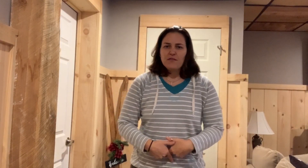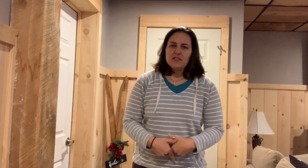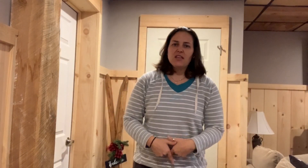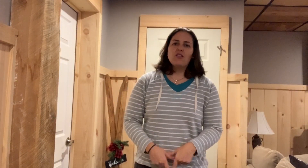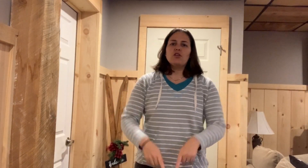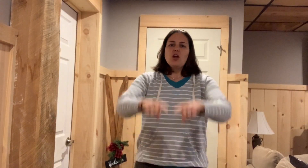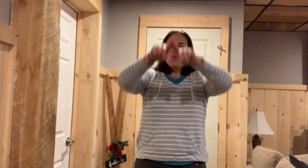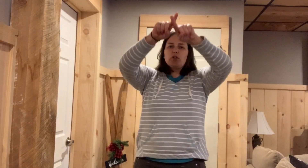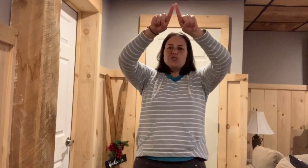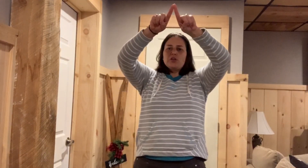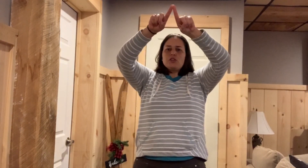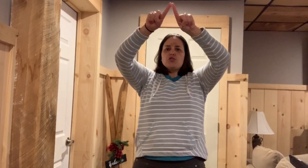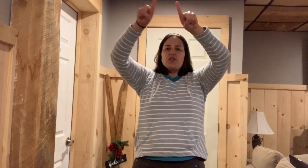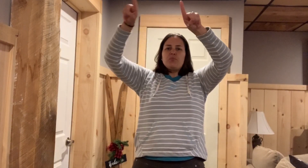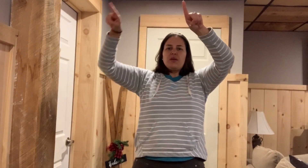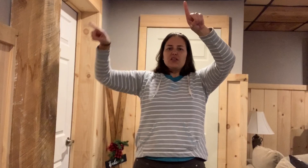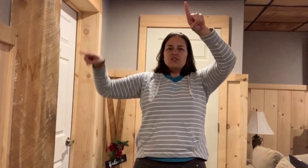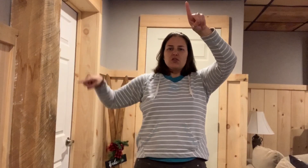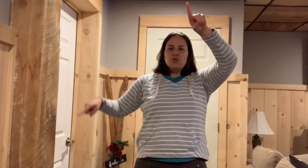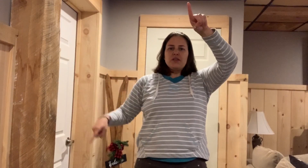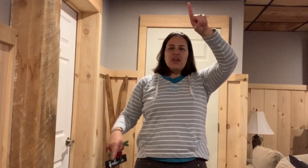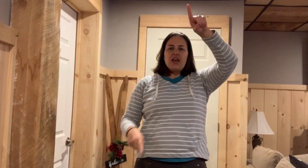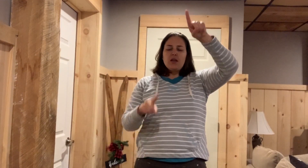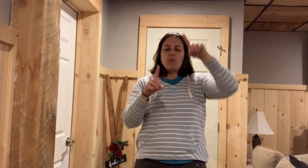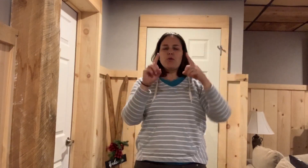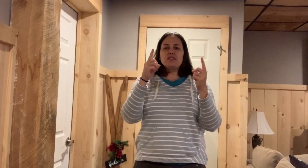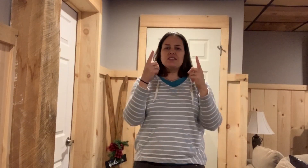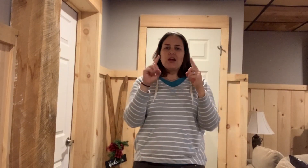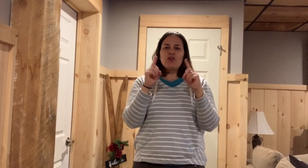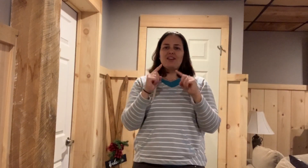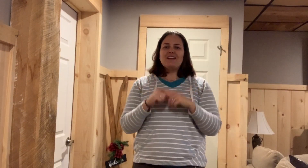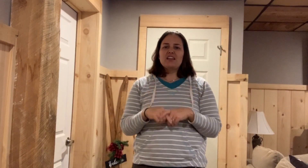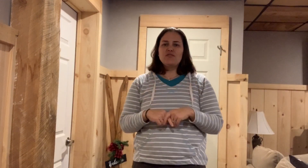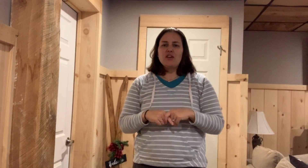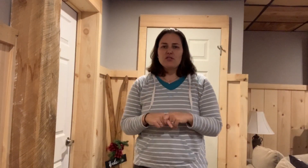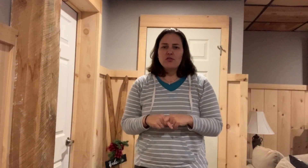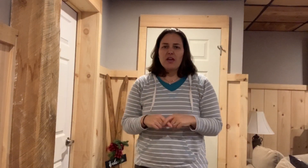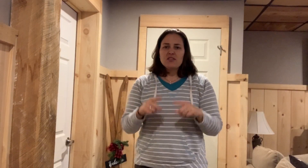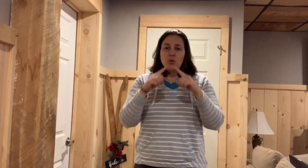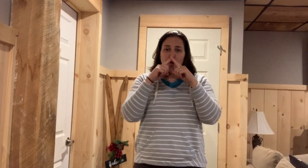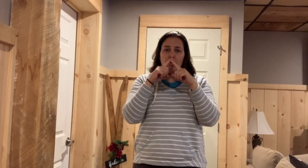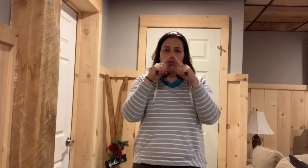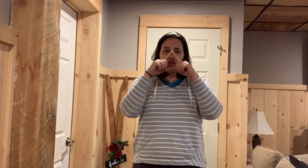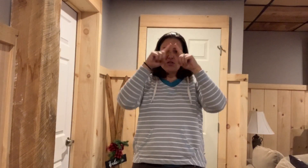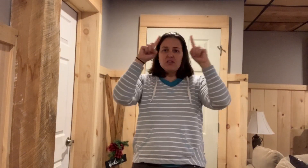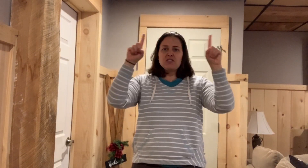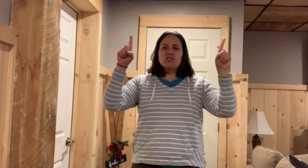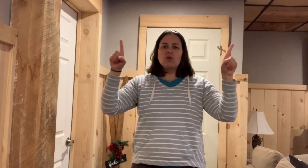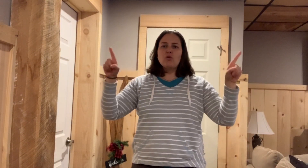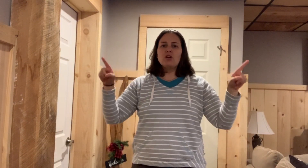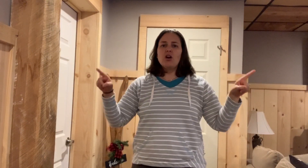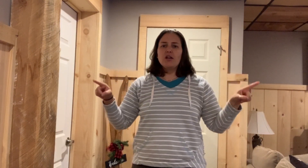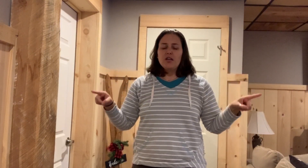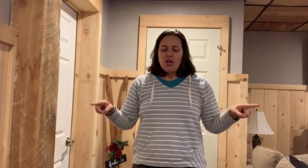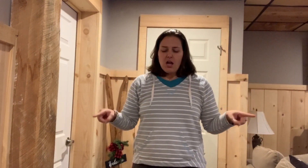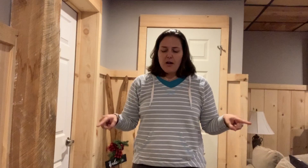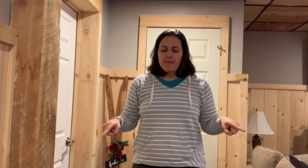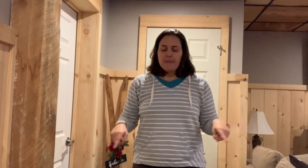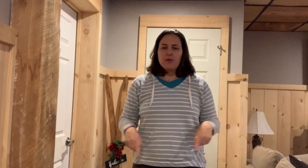feet together, we're going to try to draw the biggest circle we can, but we're going to stare at index fingers. Okay. So what I want you to do, this is going to work on, um, the,